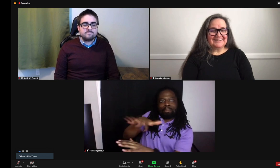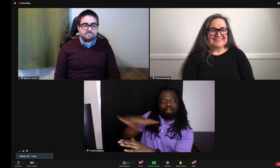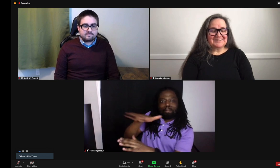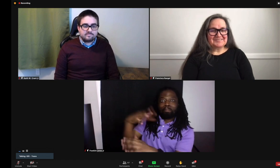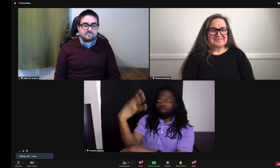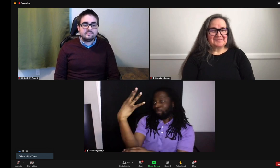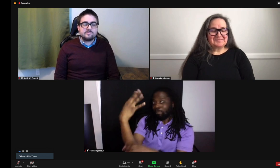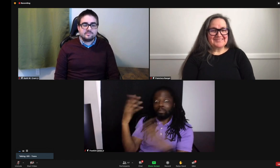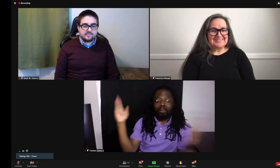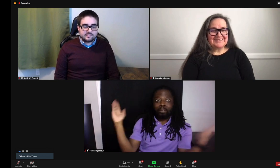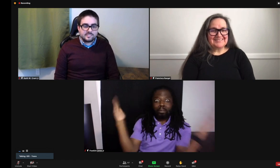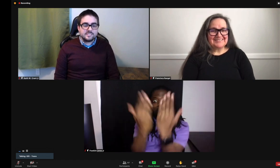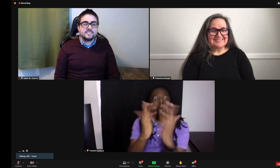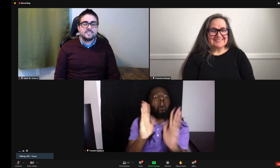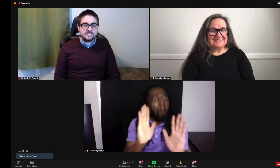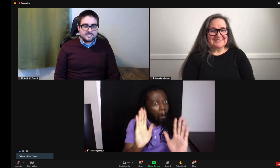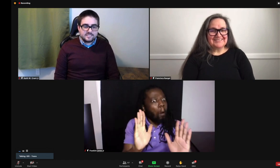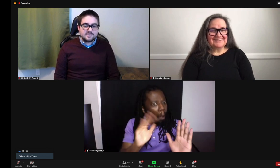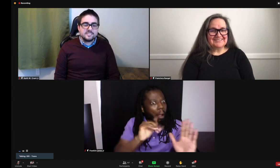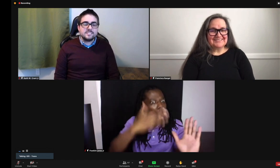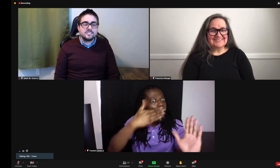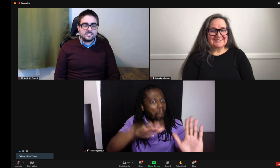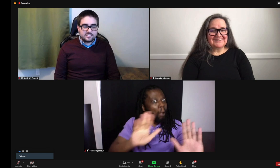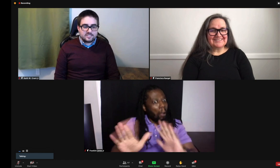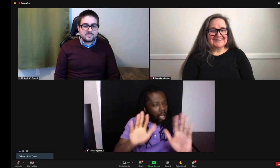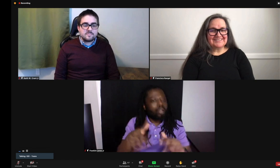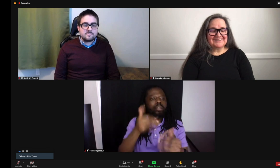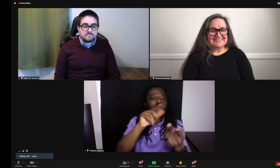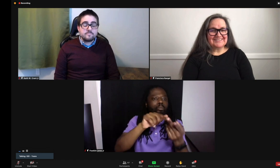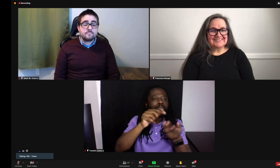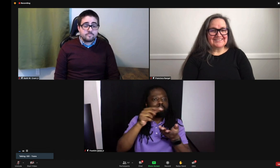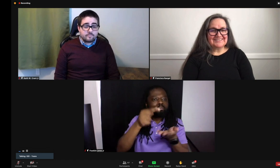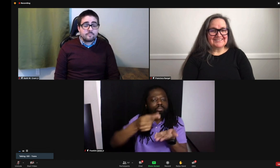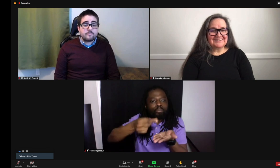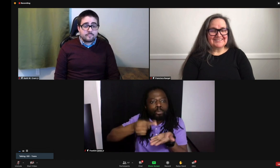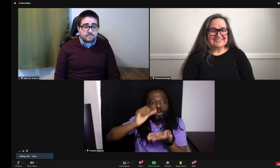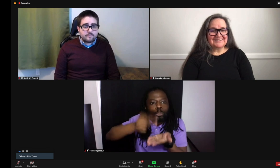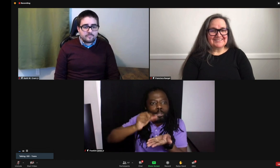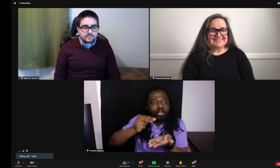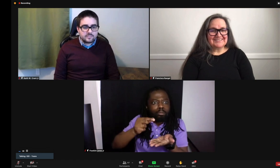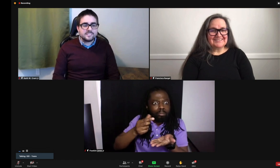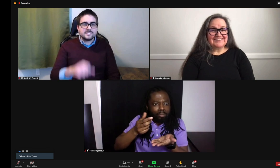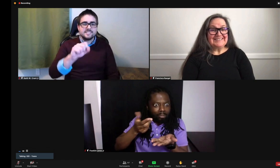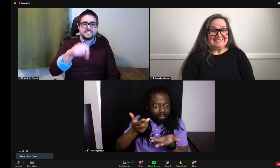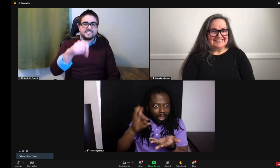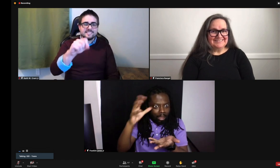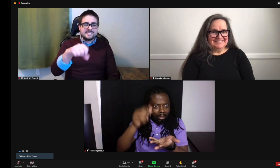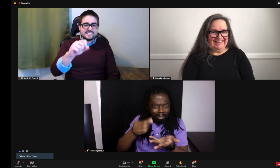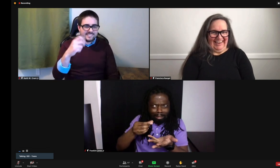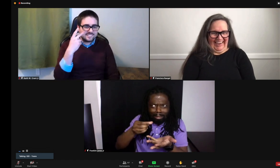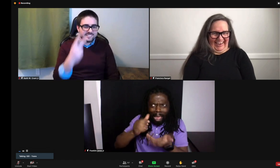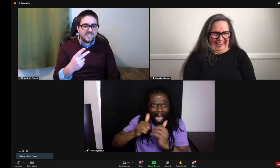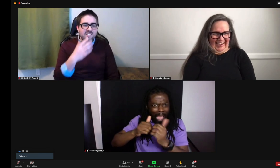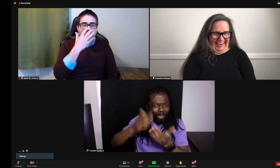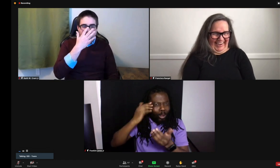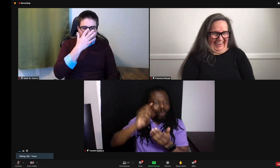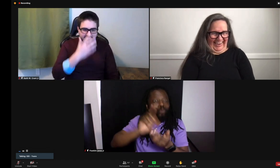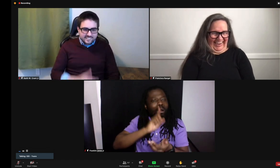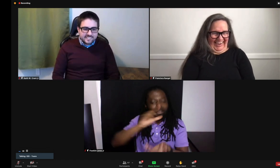best to kind of follow my gut and think what would make the most sense. And that wasn't too bad. But for the scene where I had that small cup,